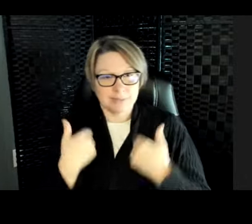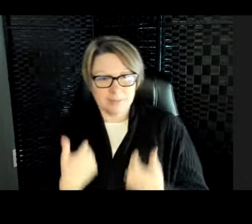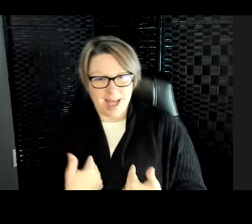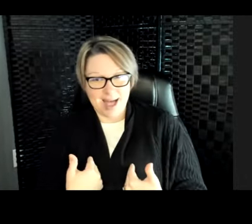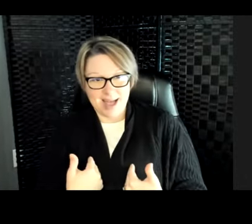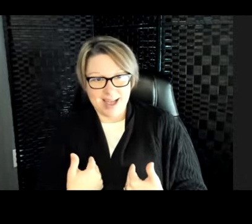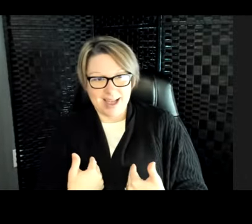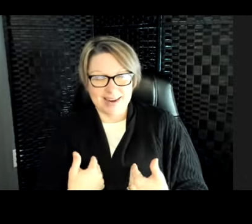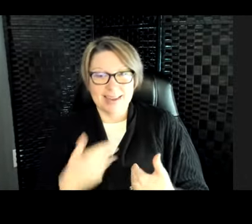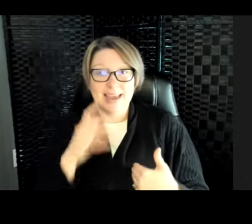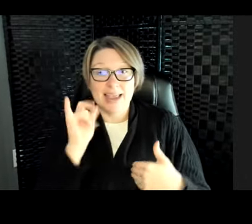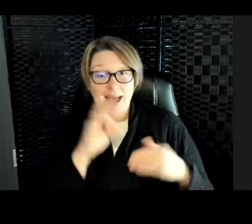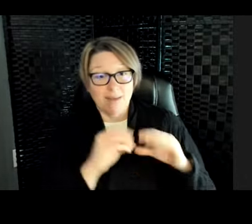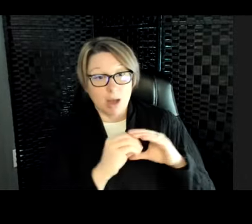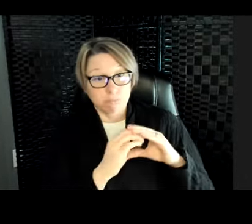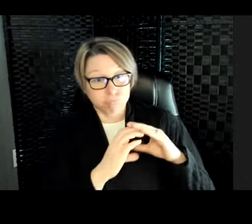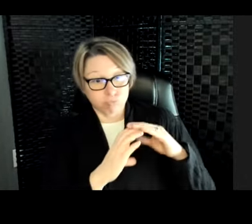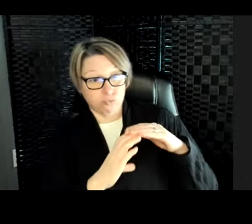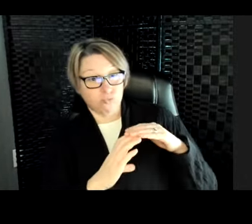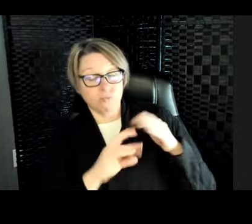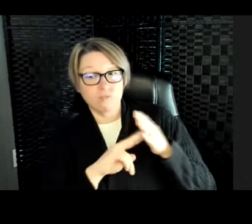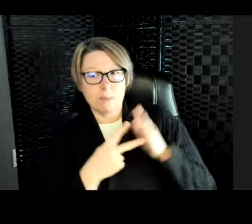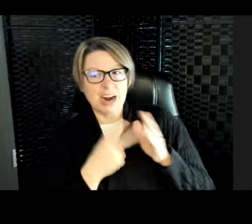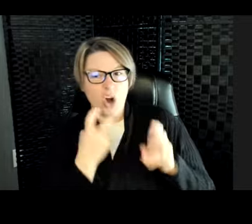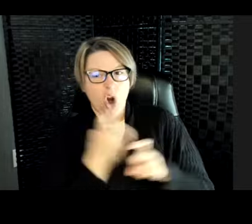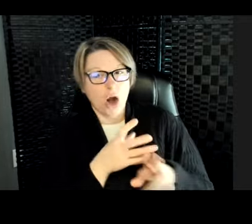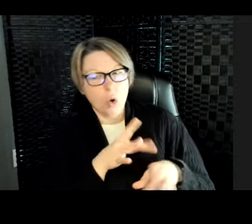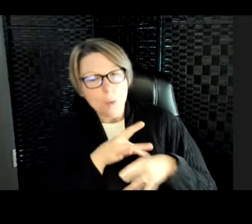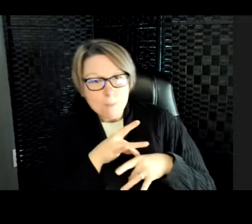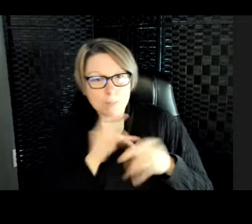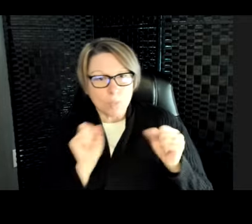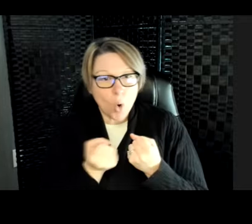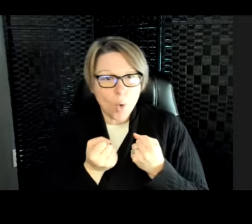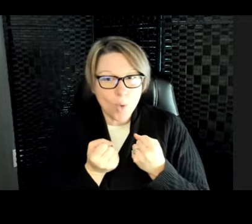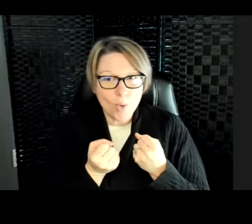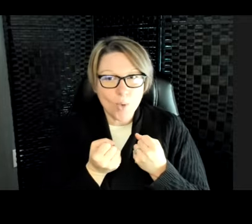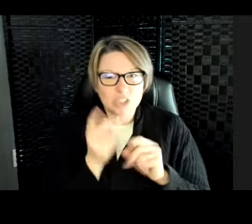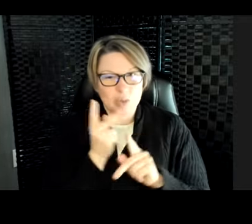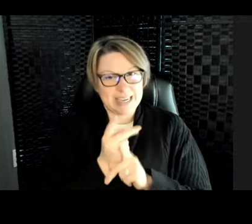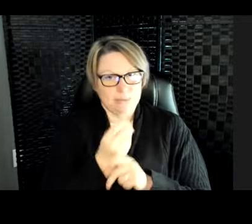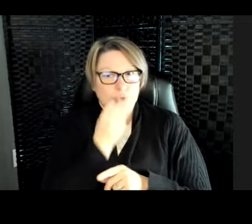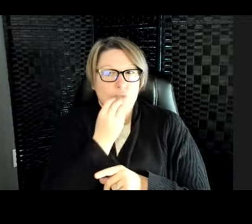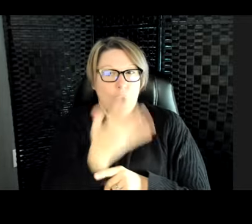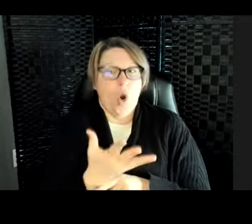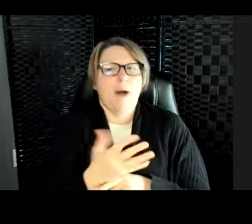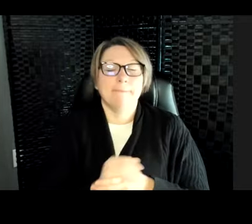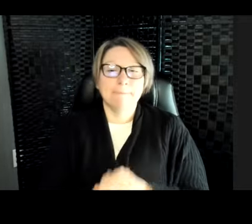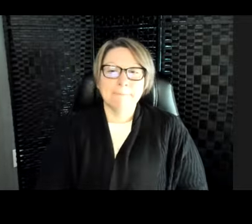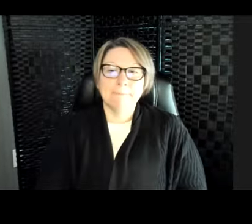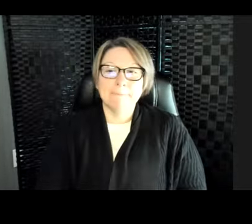it is for them to get cold. So it's going to trap the heat inside of them. How